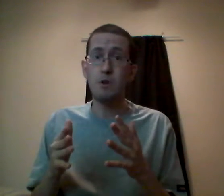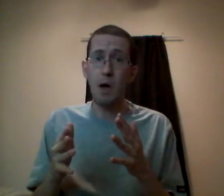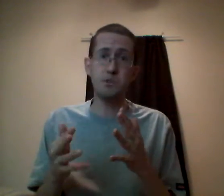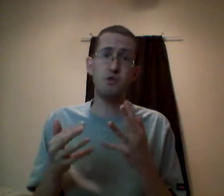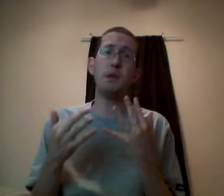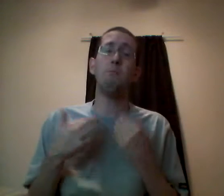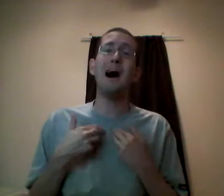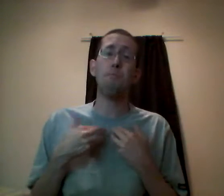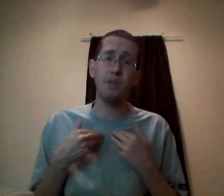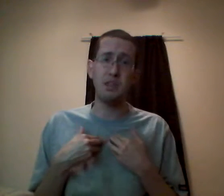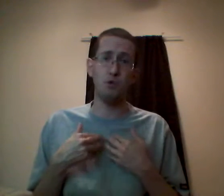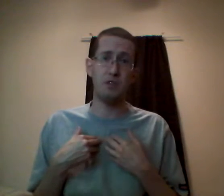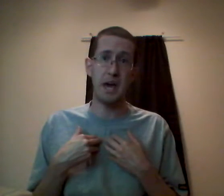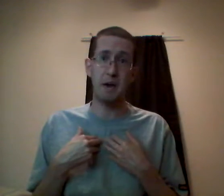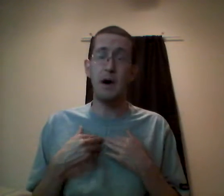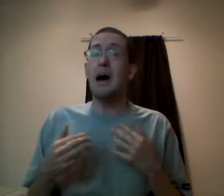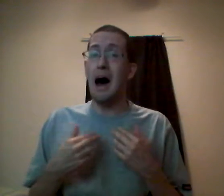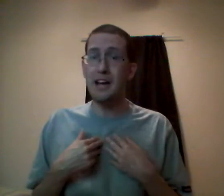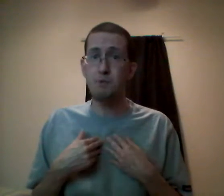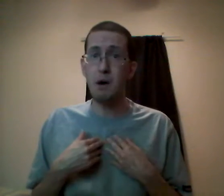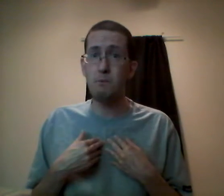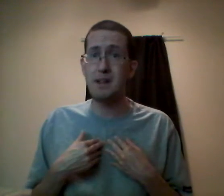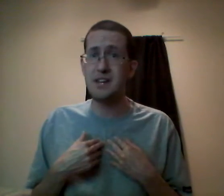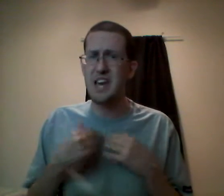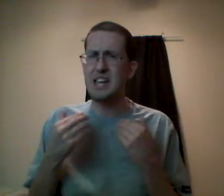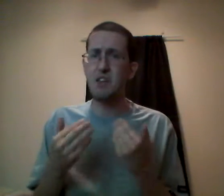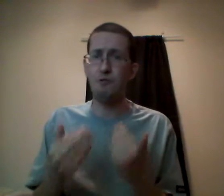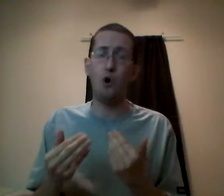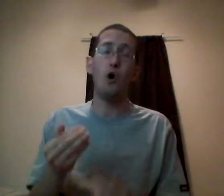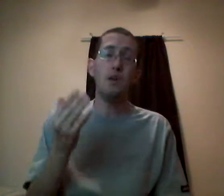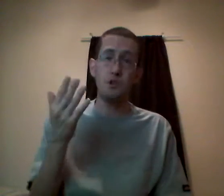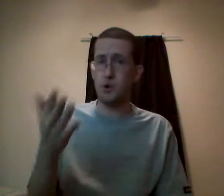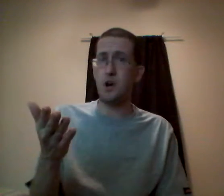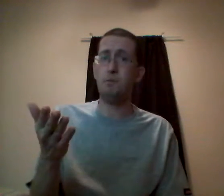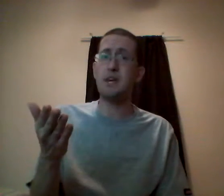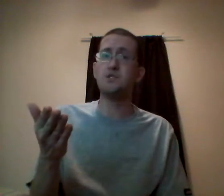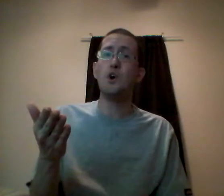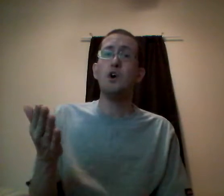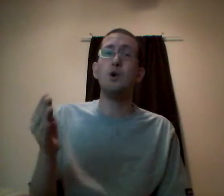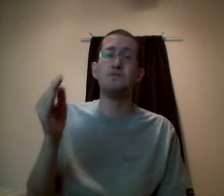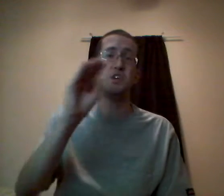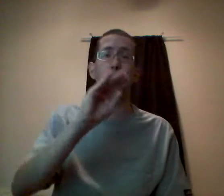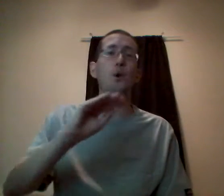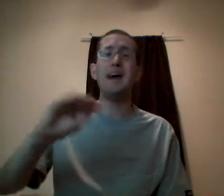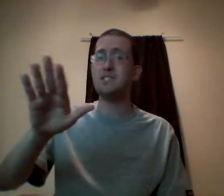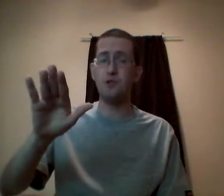I'm distributing my playthrough of the game. I should be able to monetize that in full. The newer companies who have said, you know what, hey, it's free